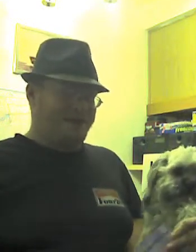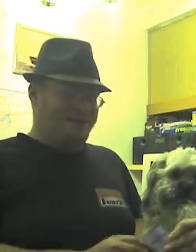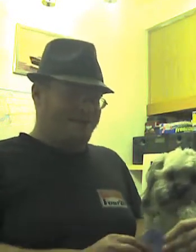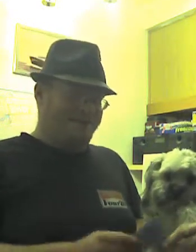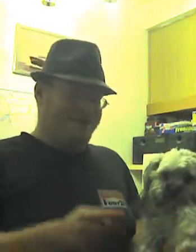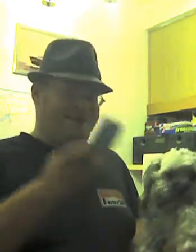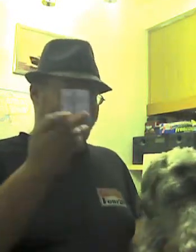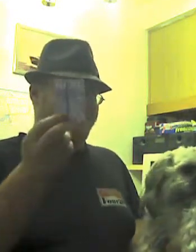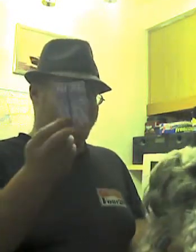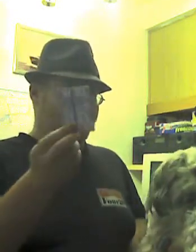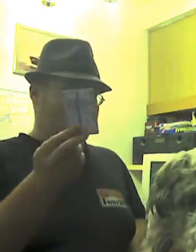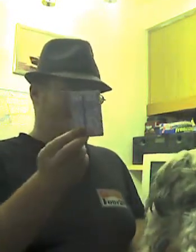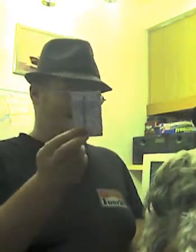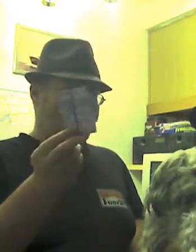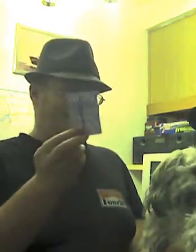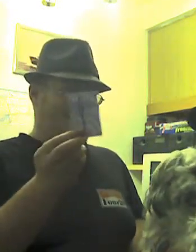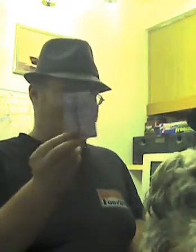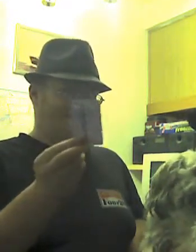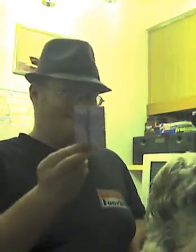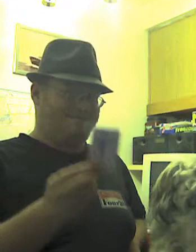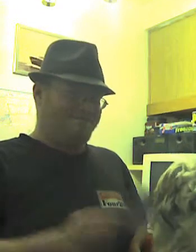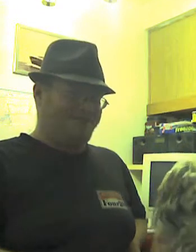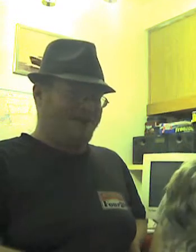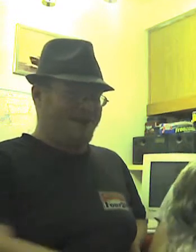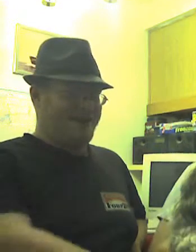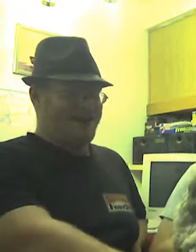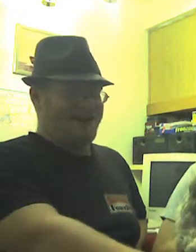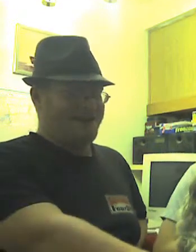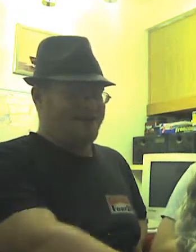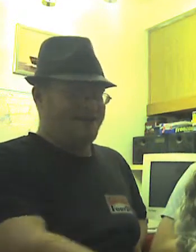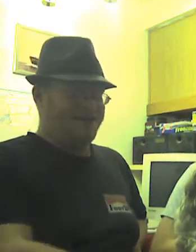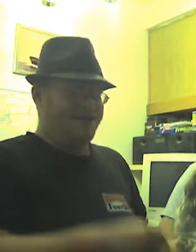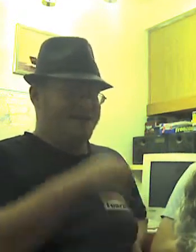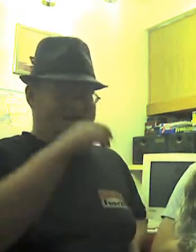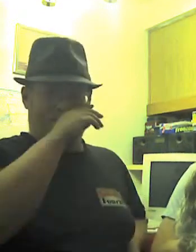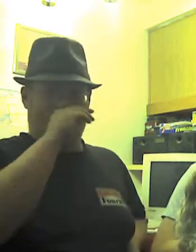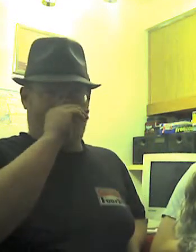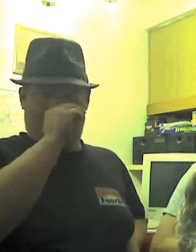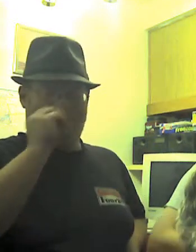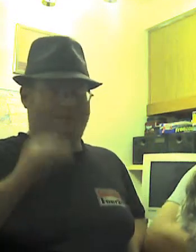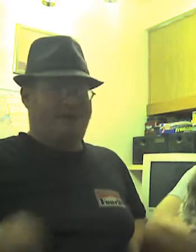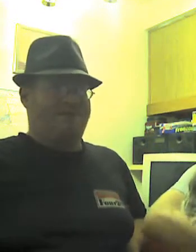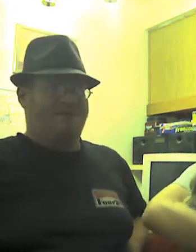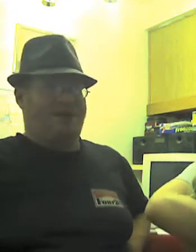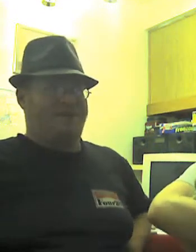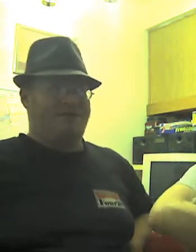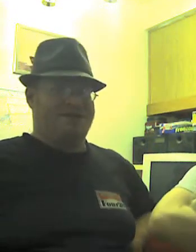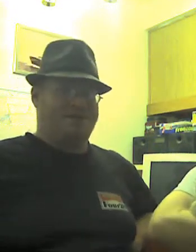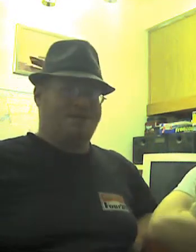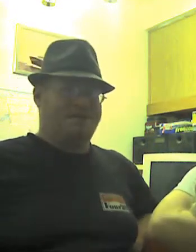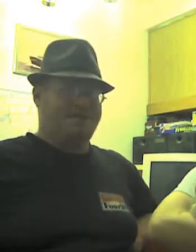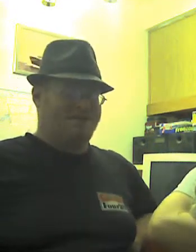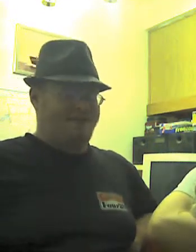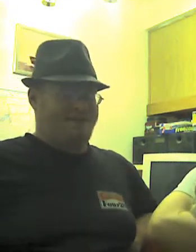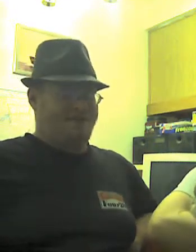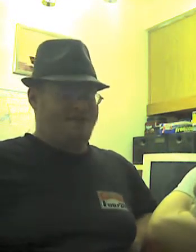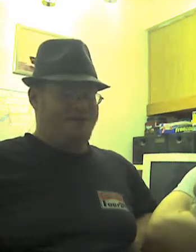that up. This is her library card, and she wanted to get into reading some fly fishing books to